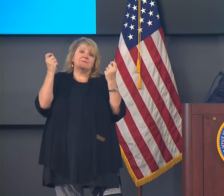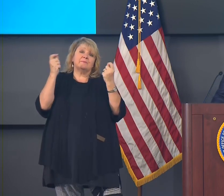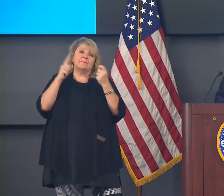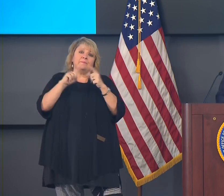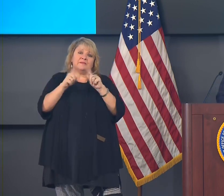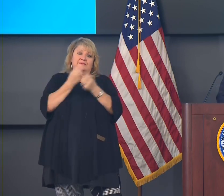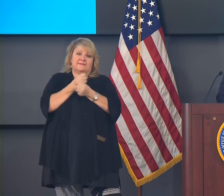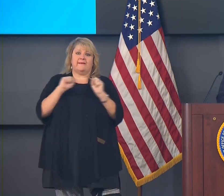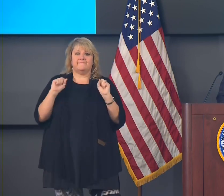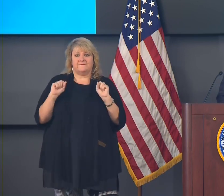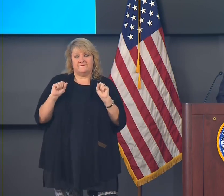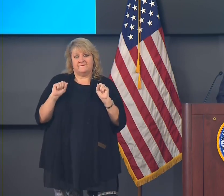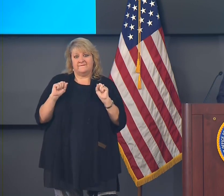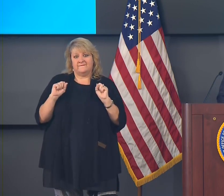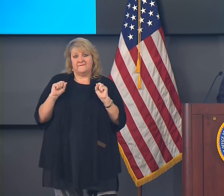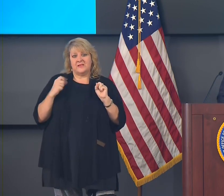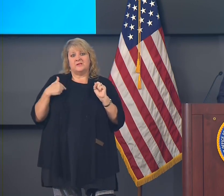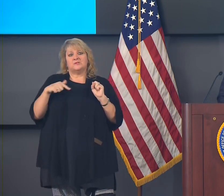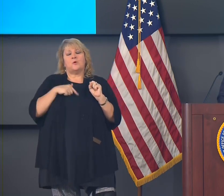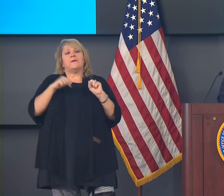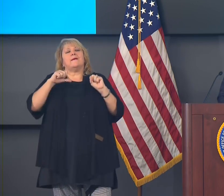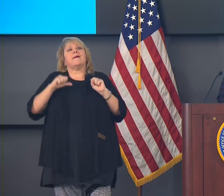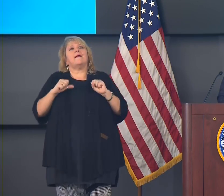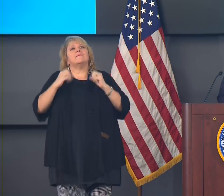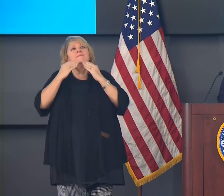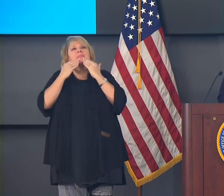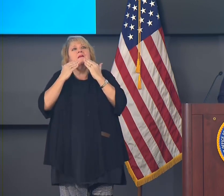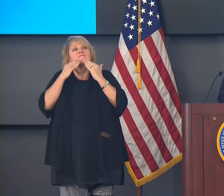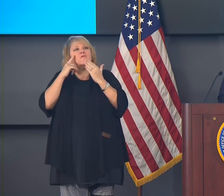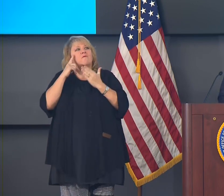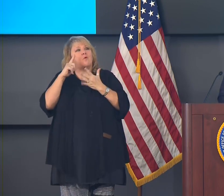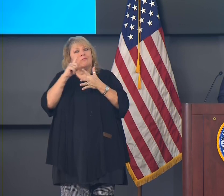be thankful for the blessings that we have.